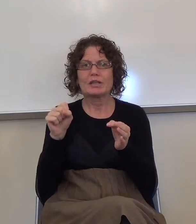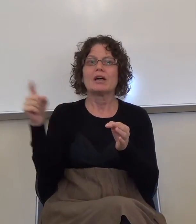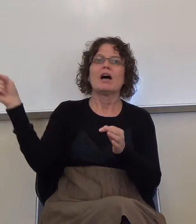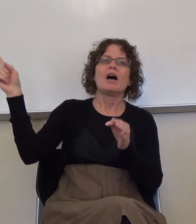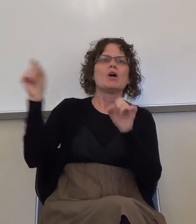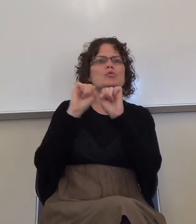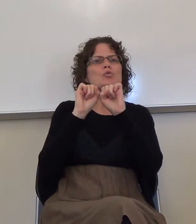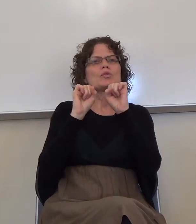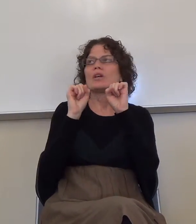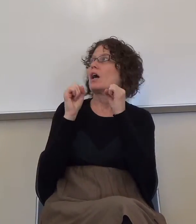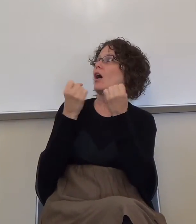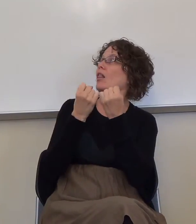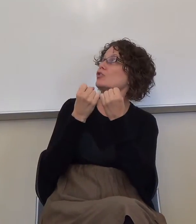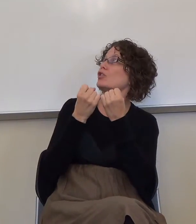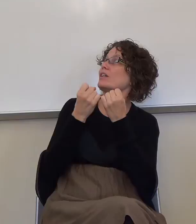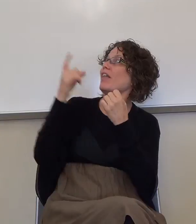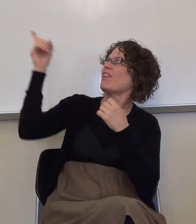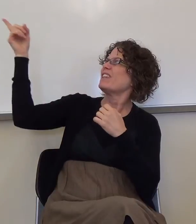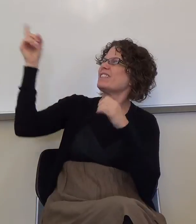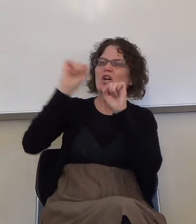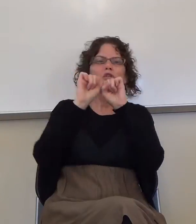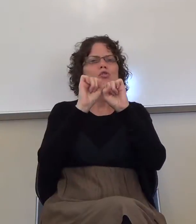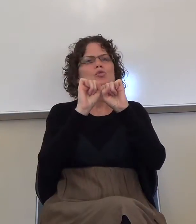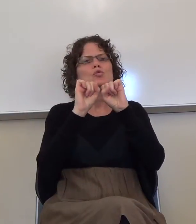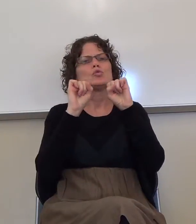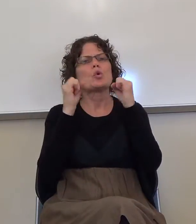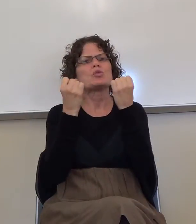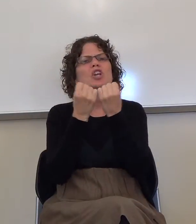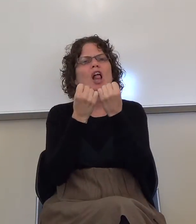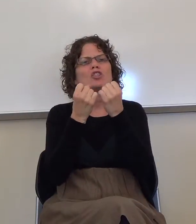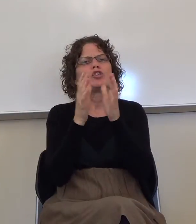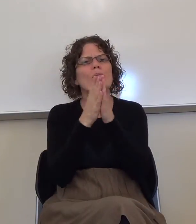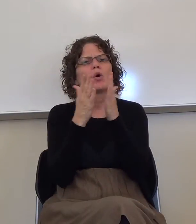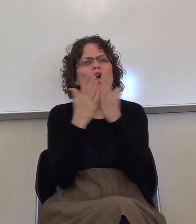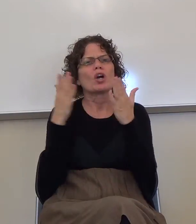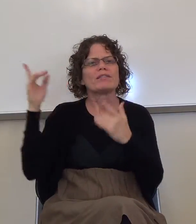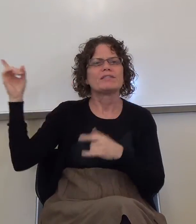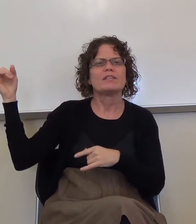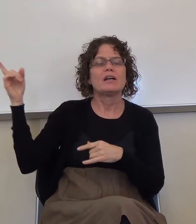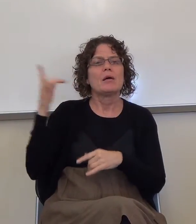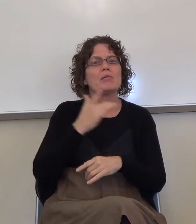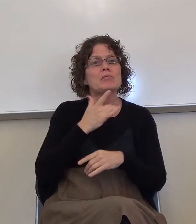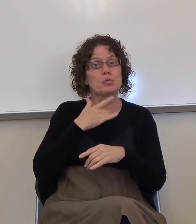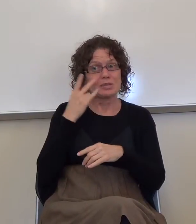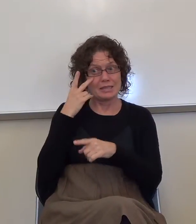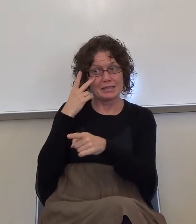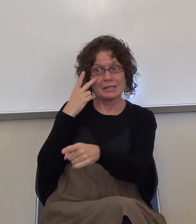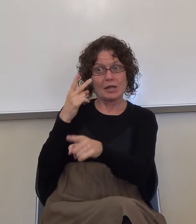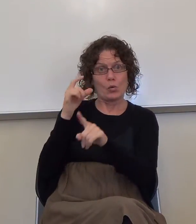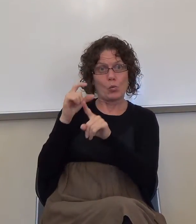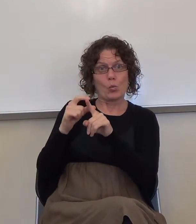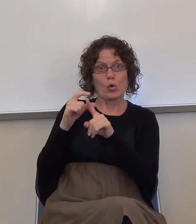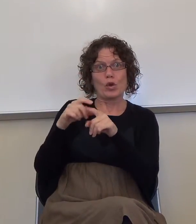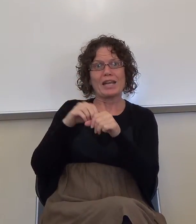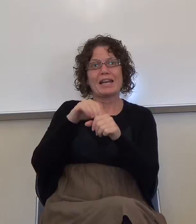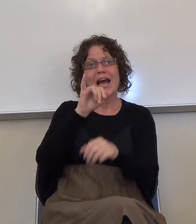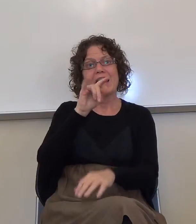this in the other class so it's already marked up. Generally, when you see a word in italics or bold,